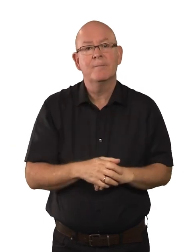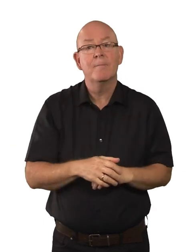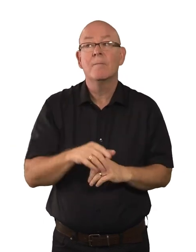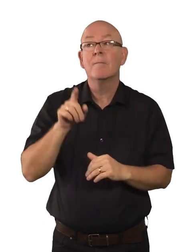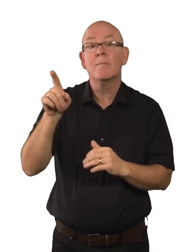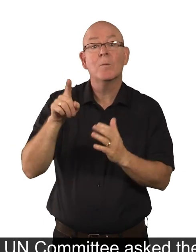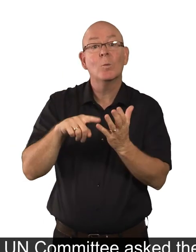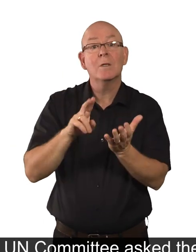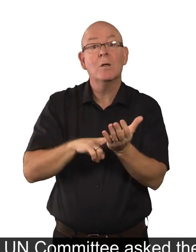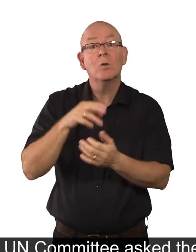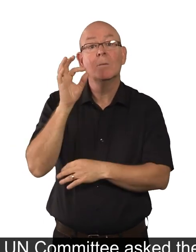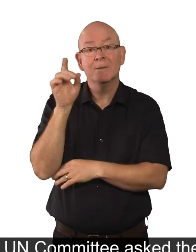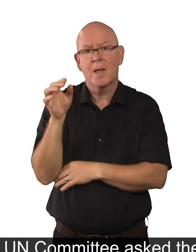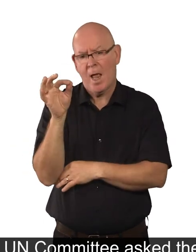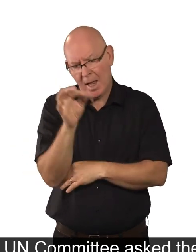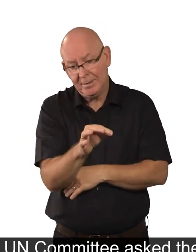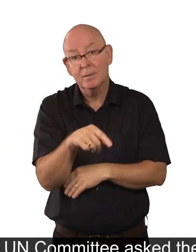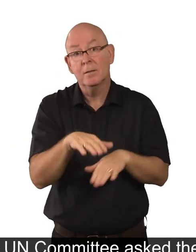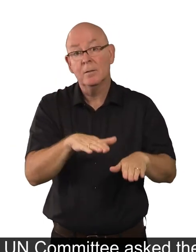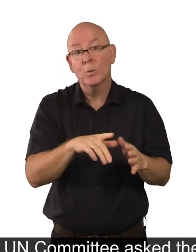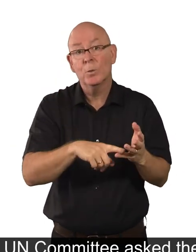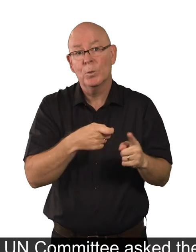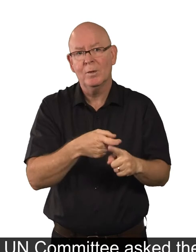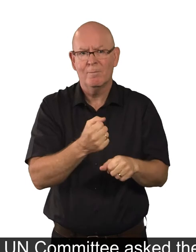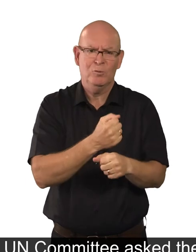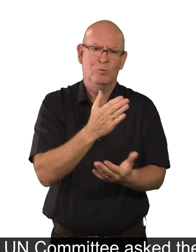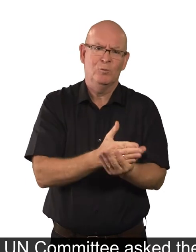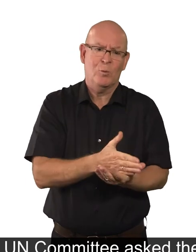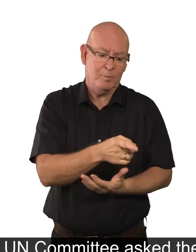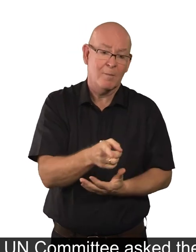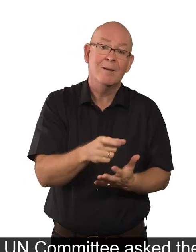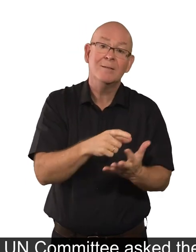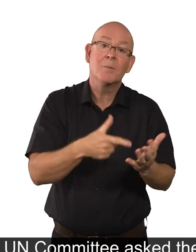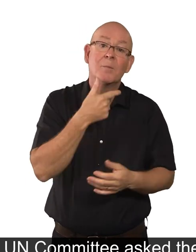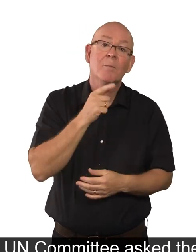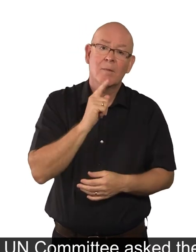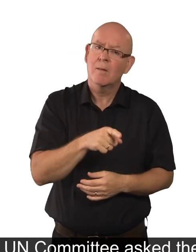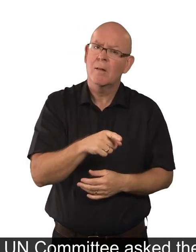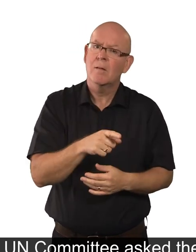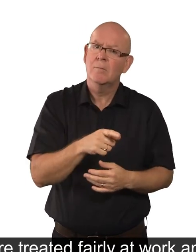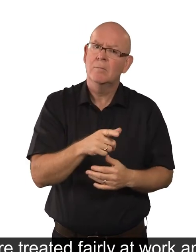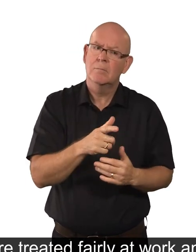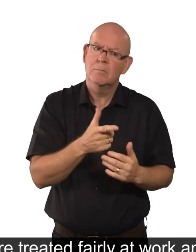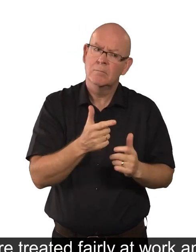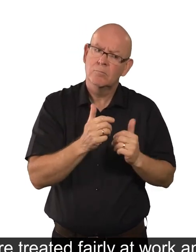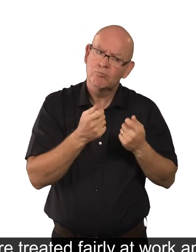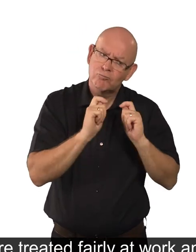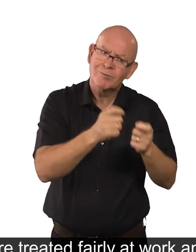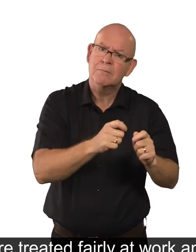The UN Committee asked the UK to make sure that disabled people are treated fairly at work,